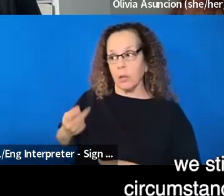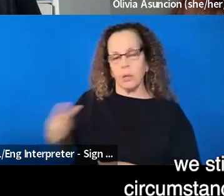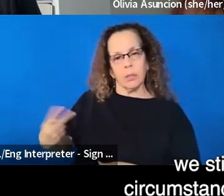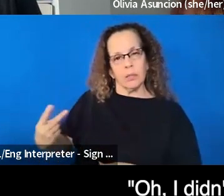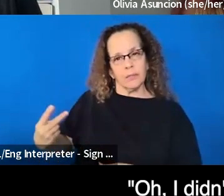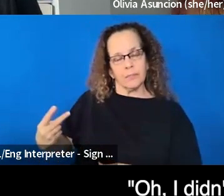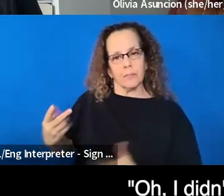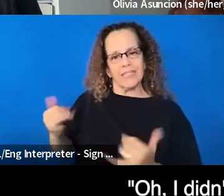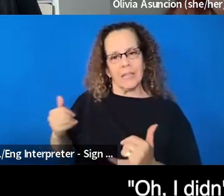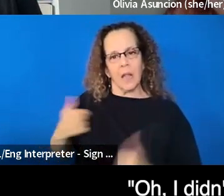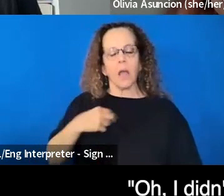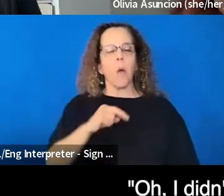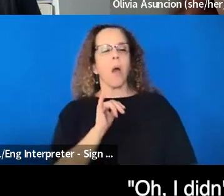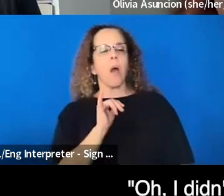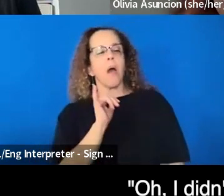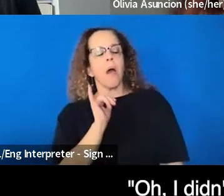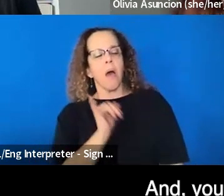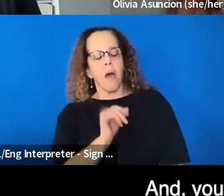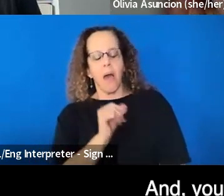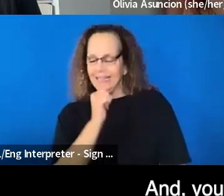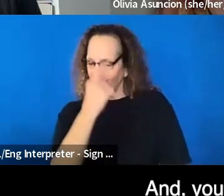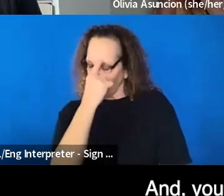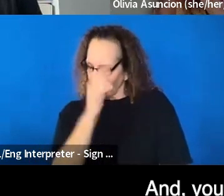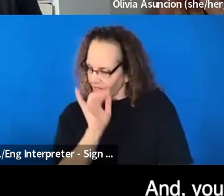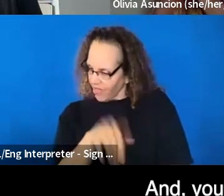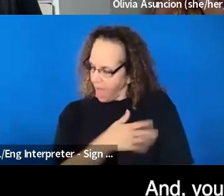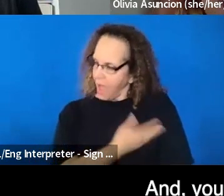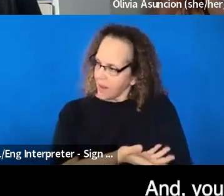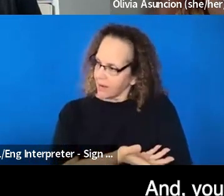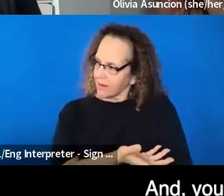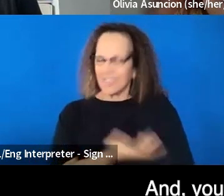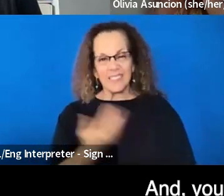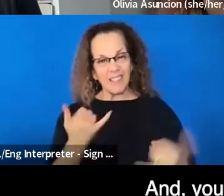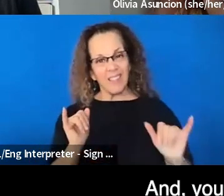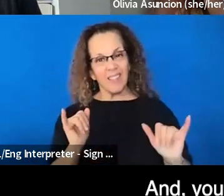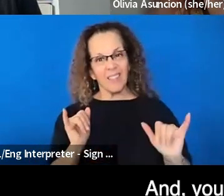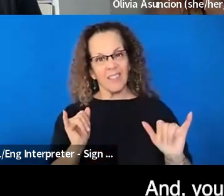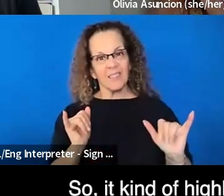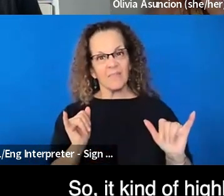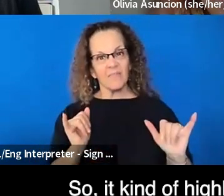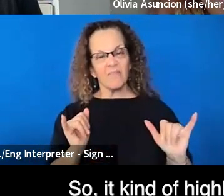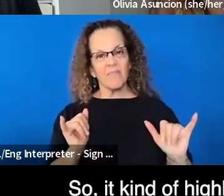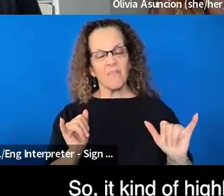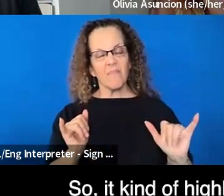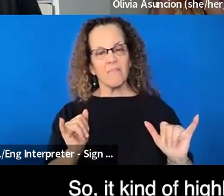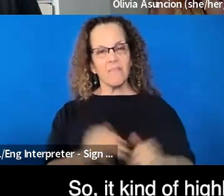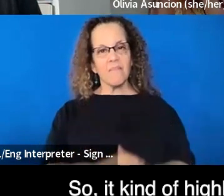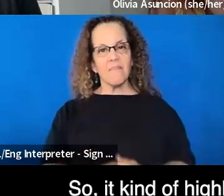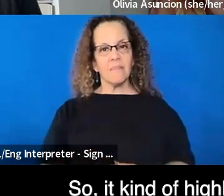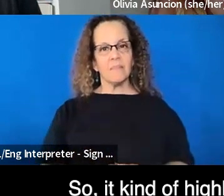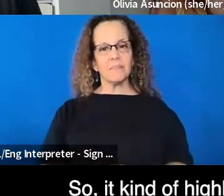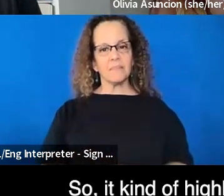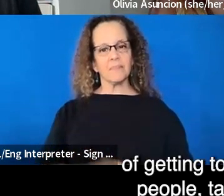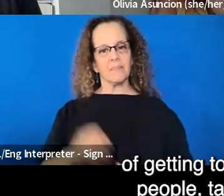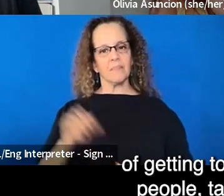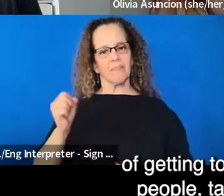where I go, oh, I didn't think of that. And, you know, yeah, so it kind of